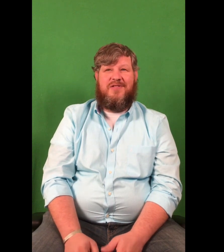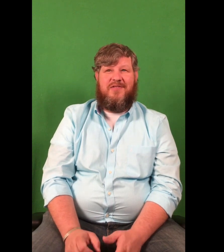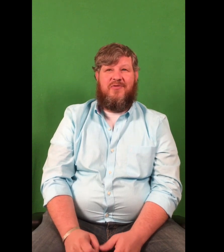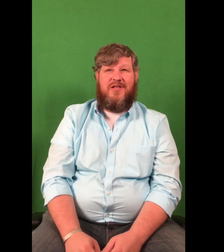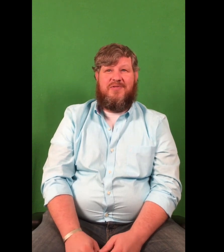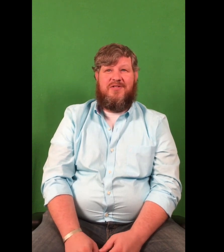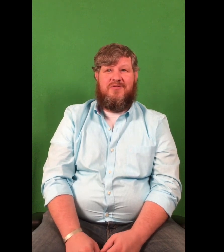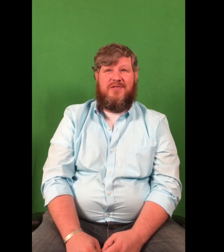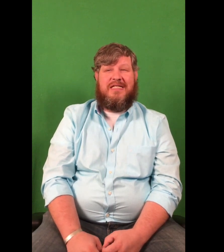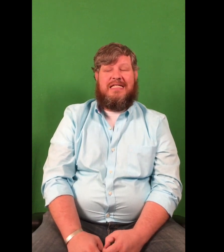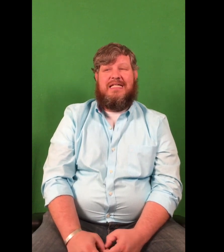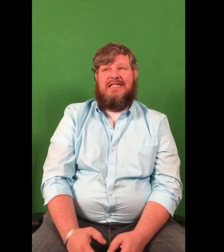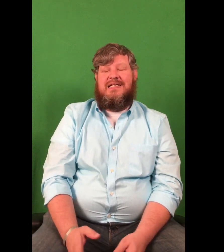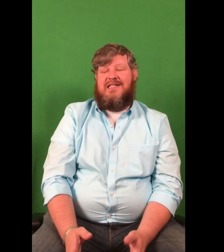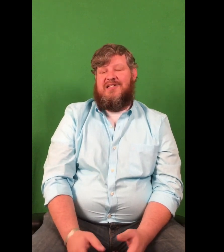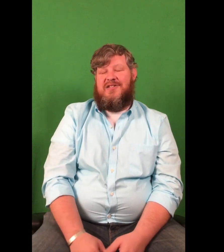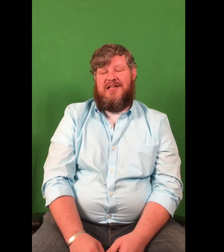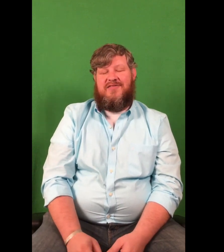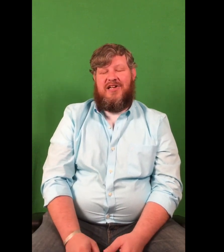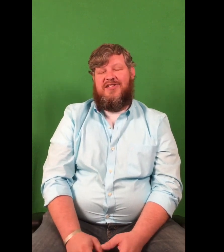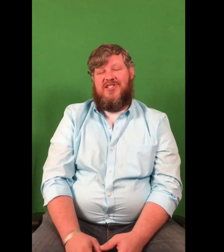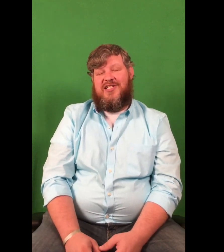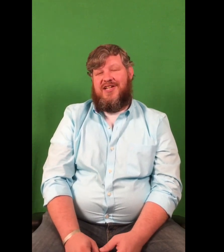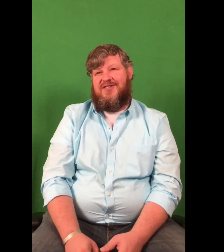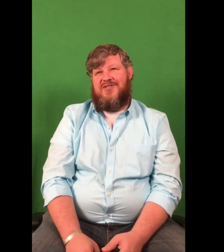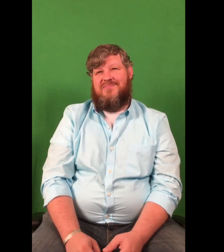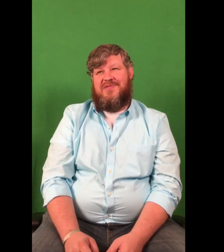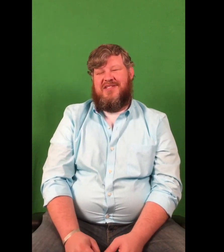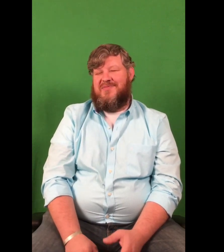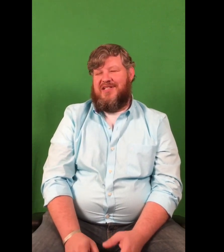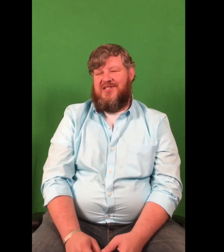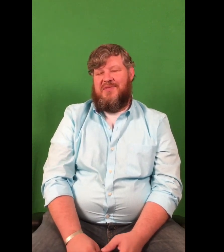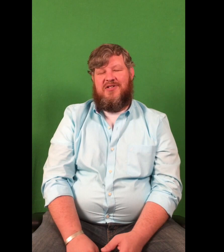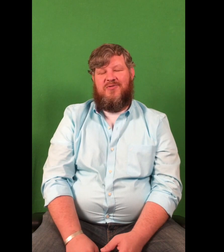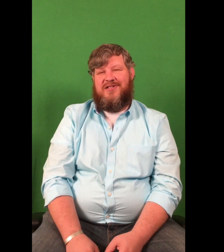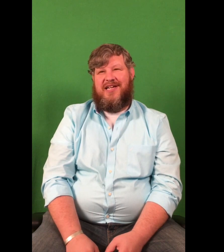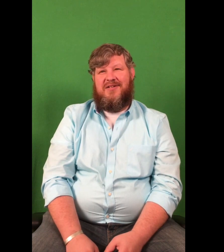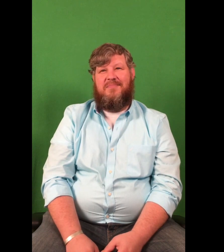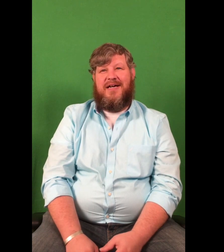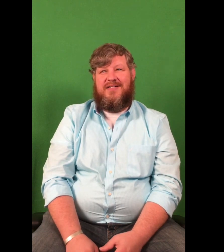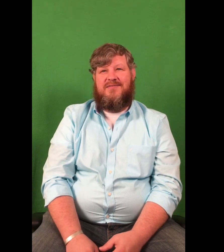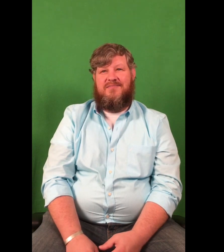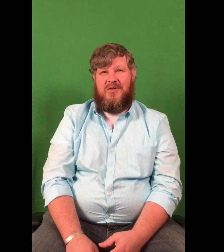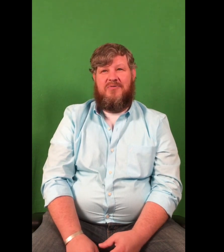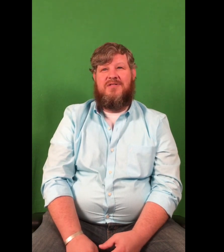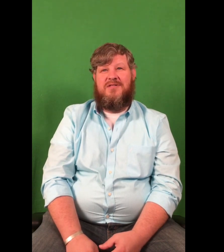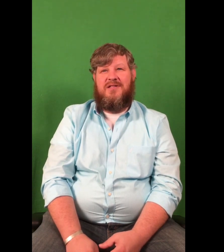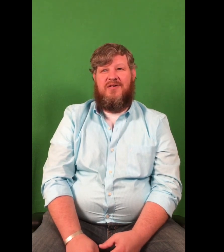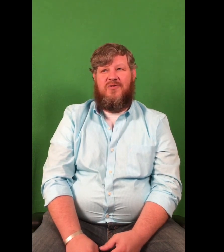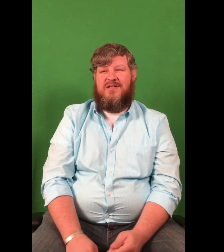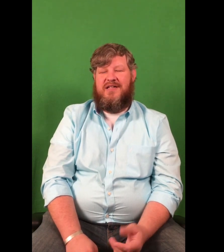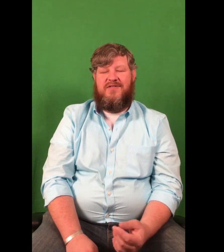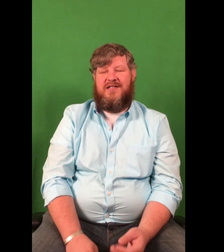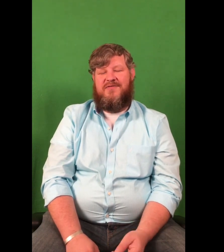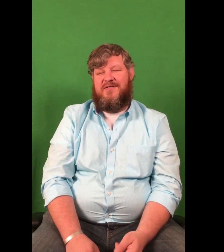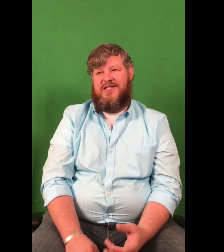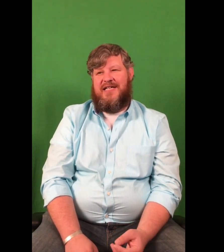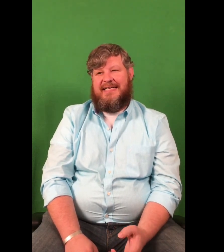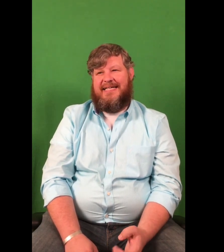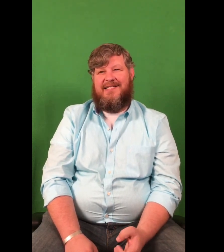thing for them to do. But, you know, you have sights and sounds, but it seems like the smell is what kind of impacts most, or even if you get that taste